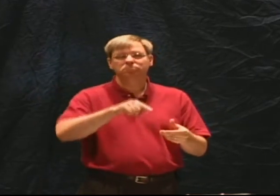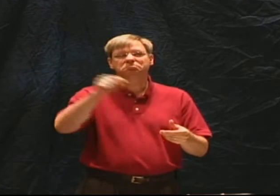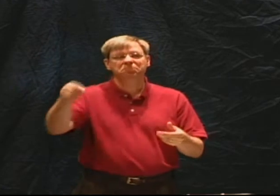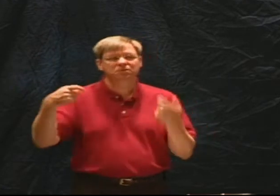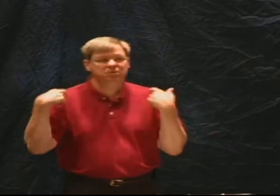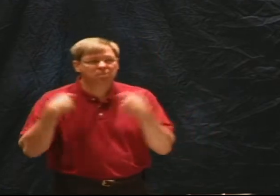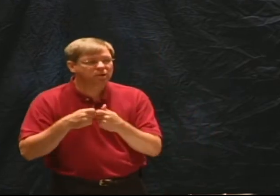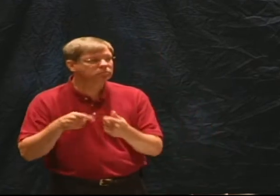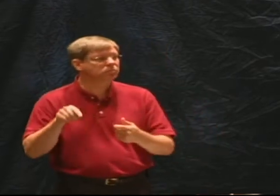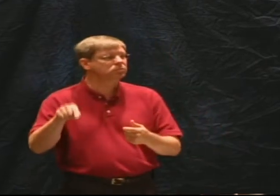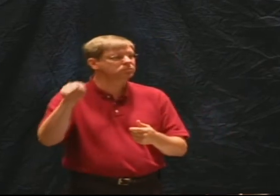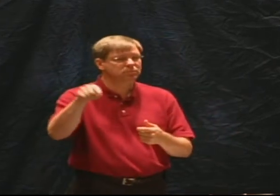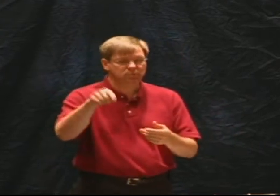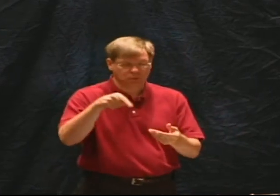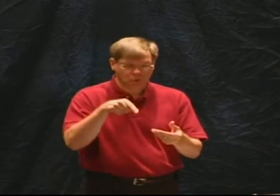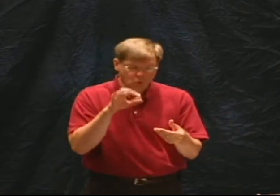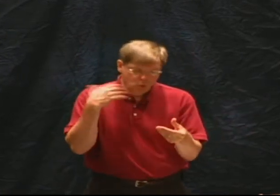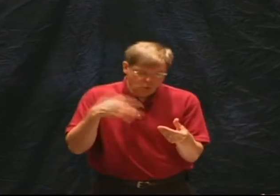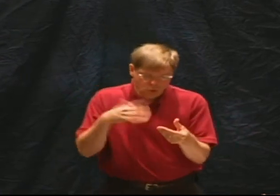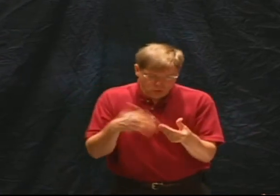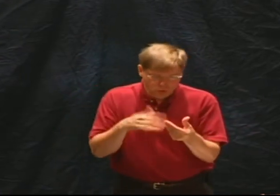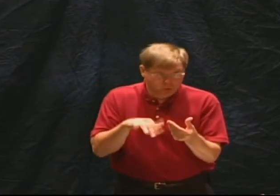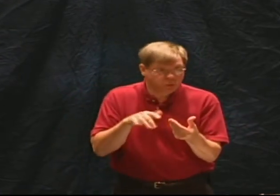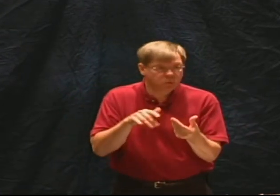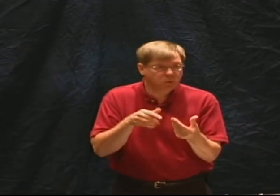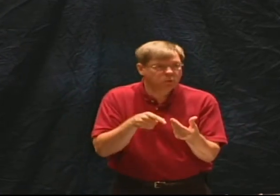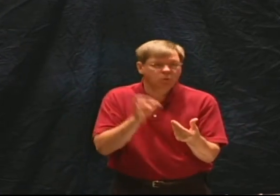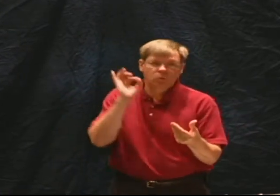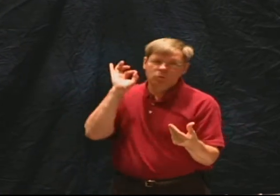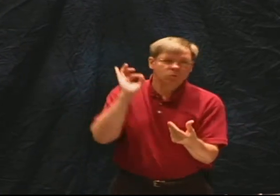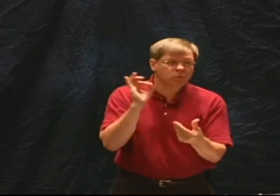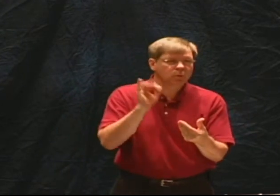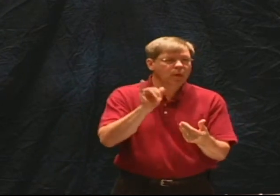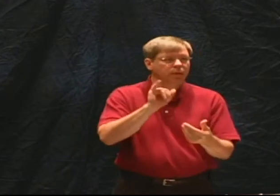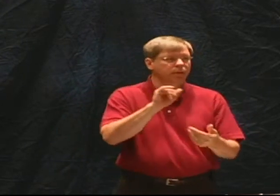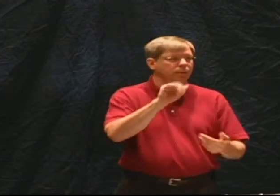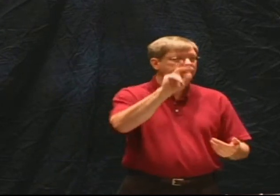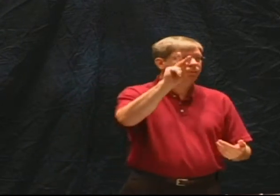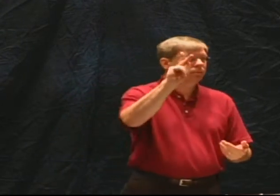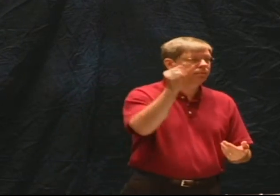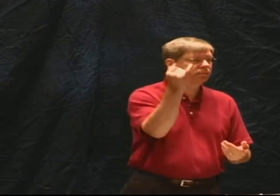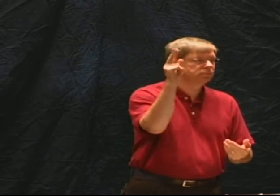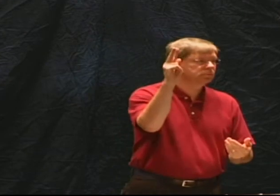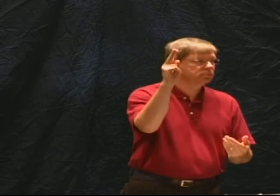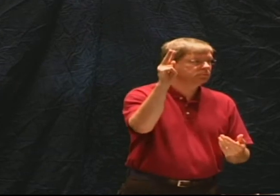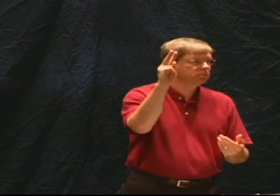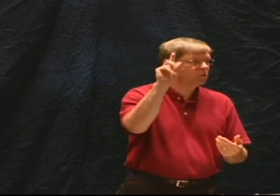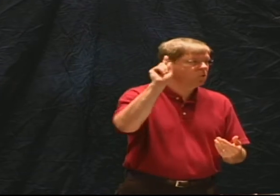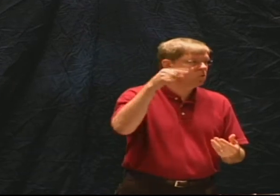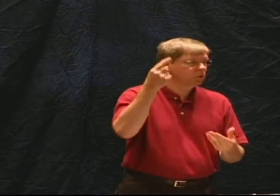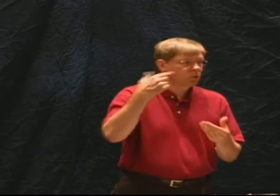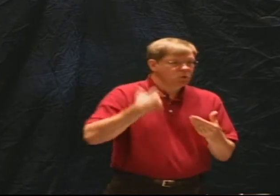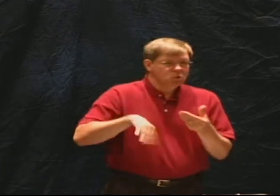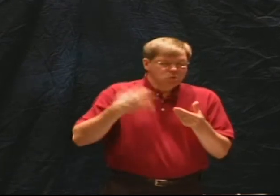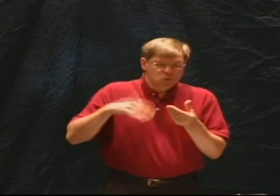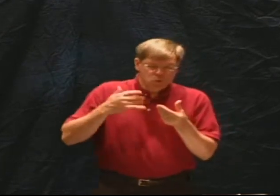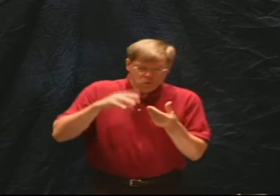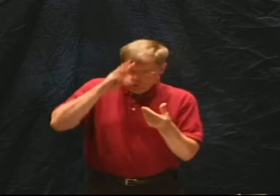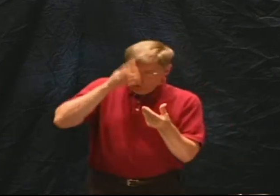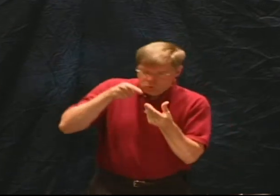into various languages like the King James Version we have to be very